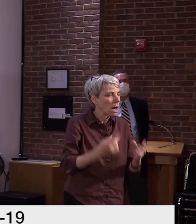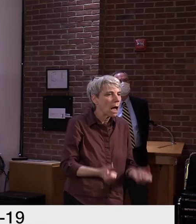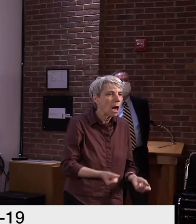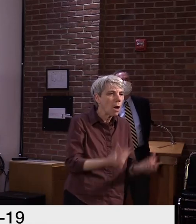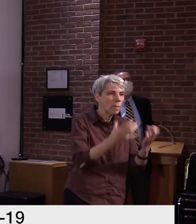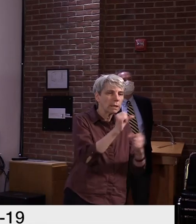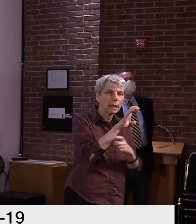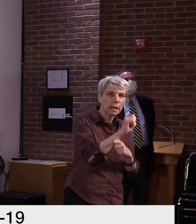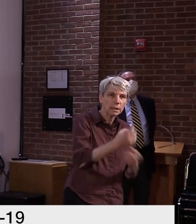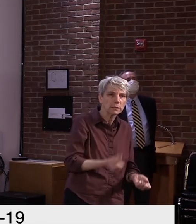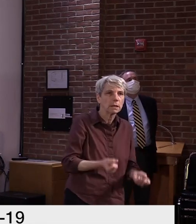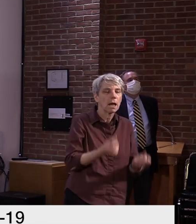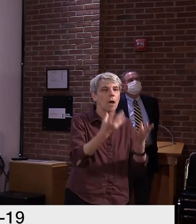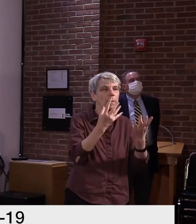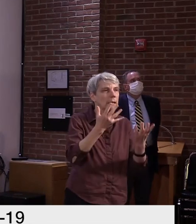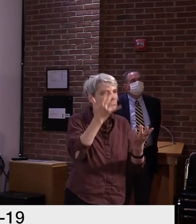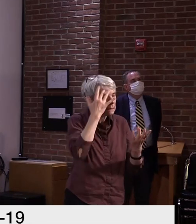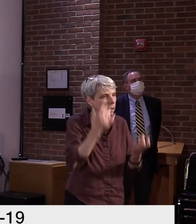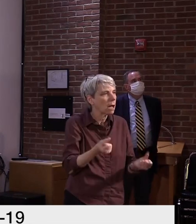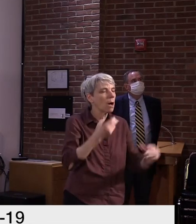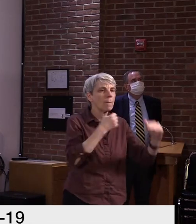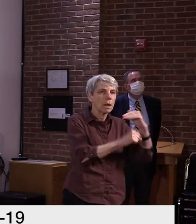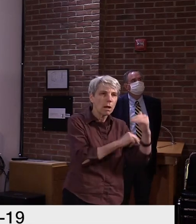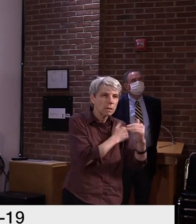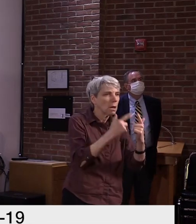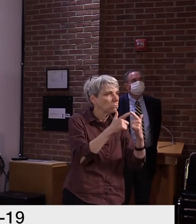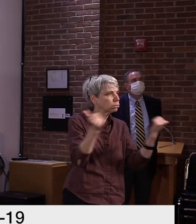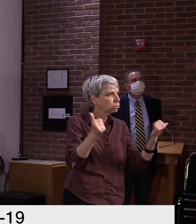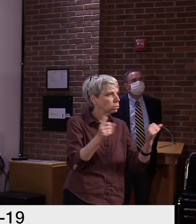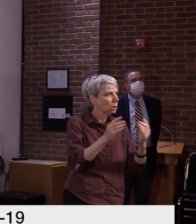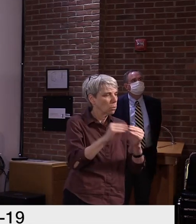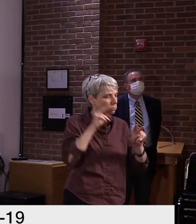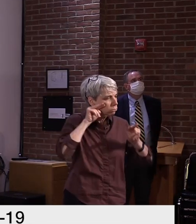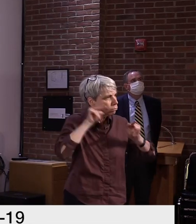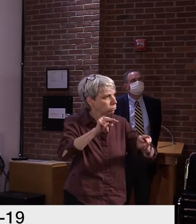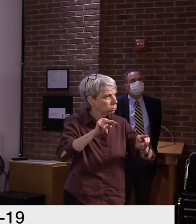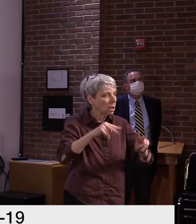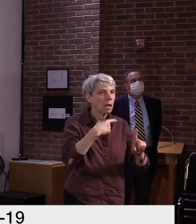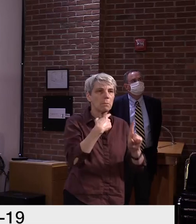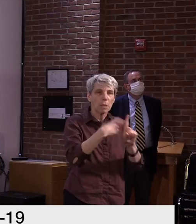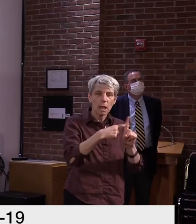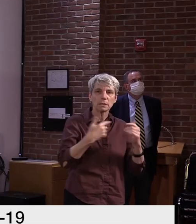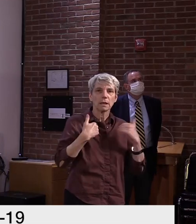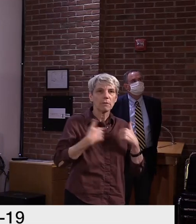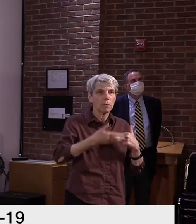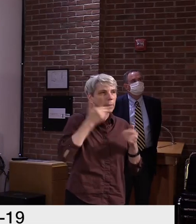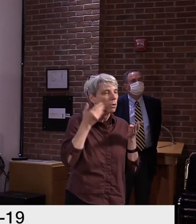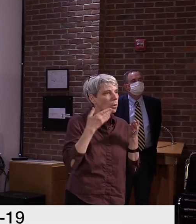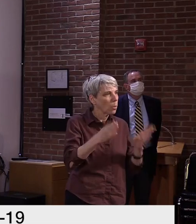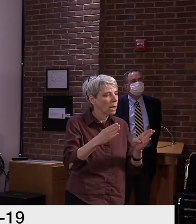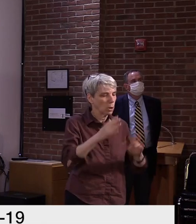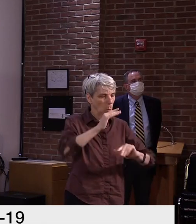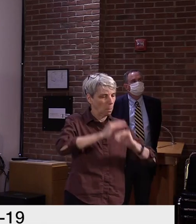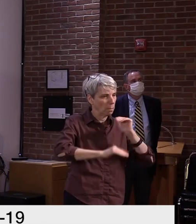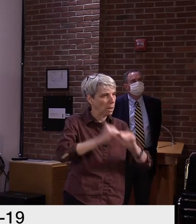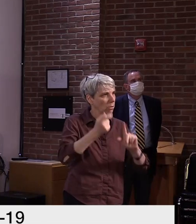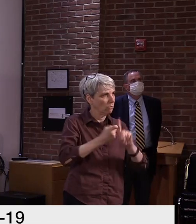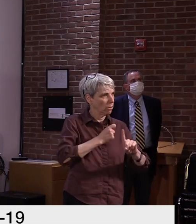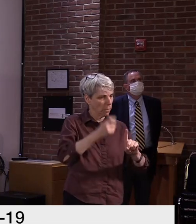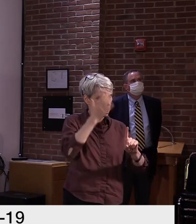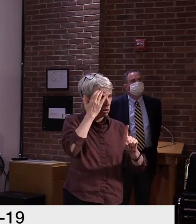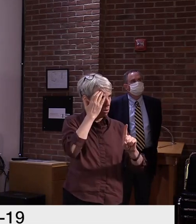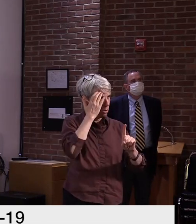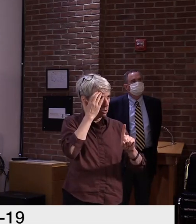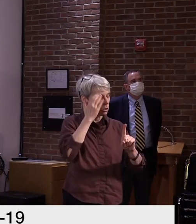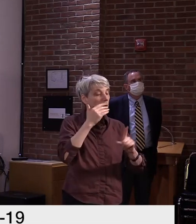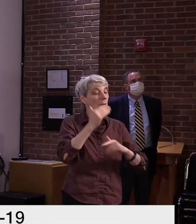and have many strengths in the testing and contact tracing arena to build upon and that help mitigate the risk of